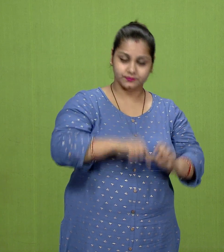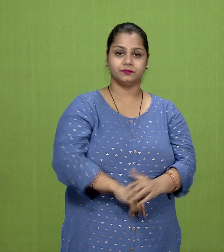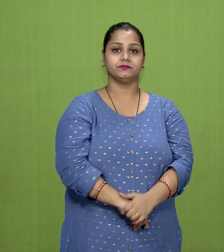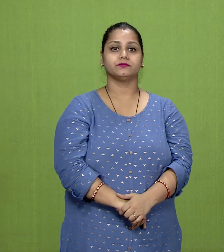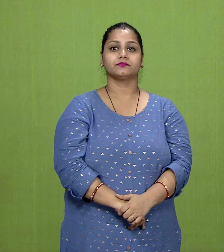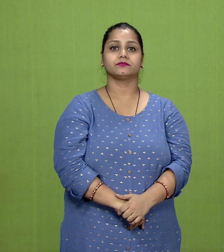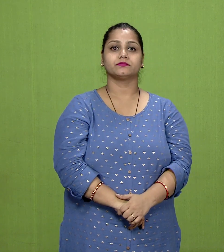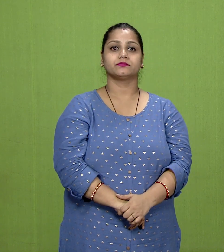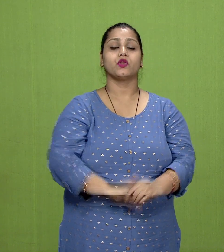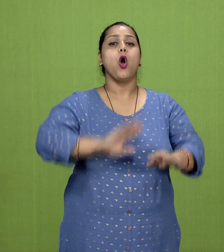and Videha